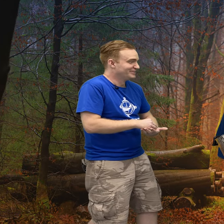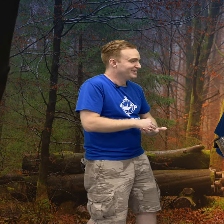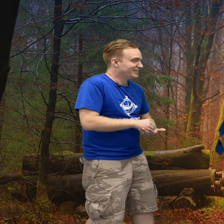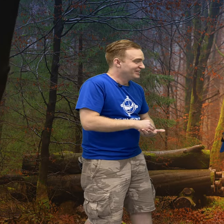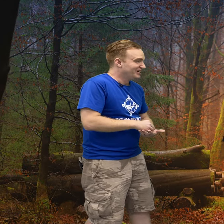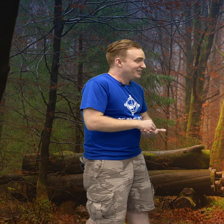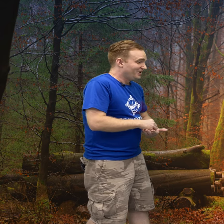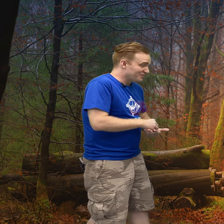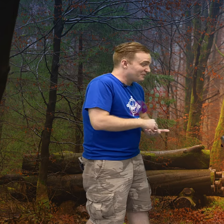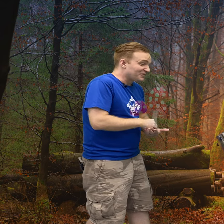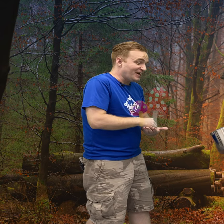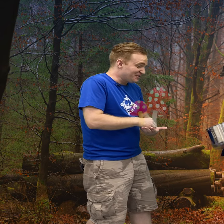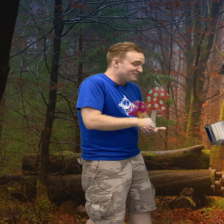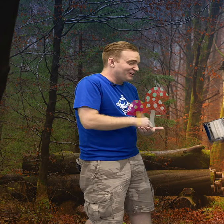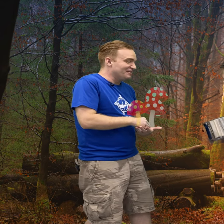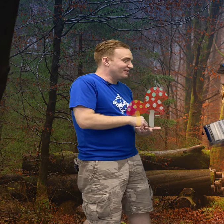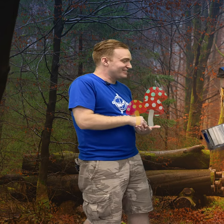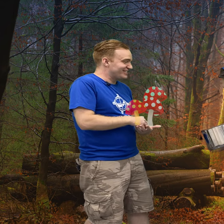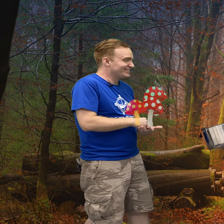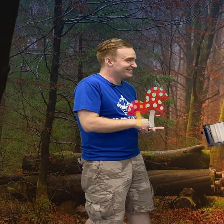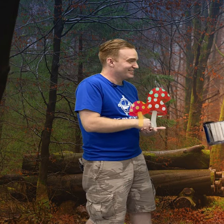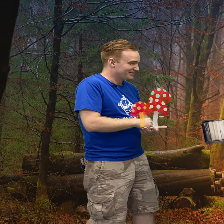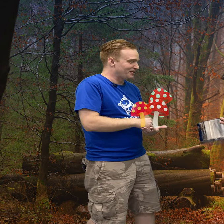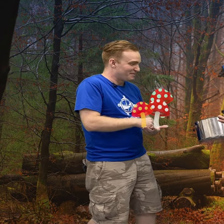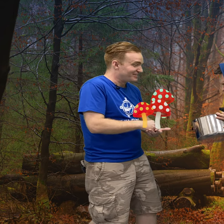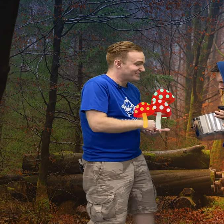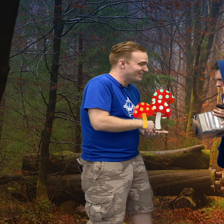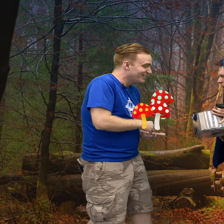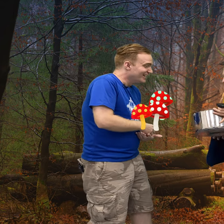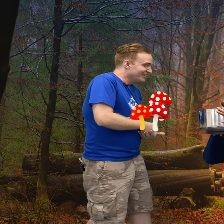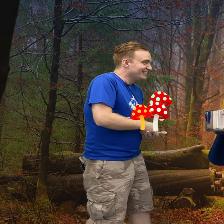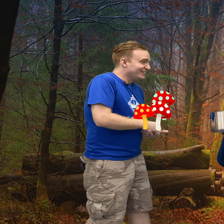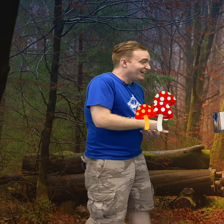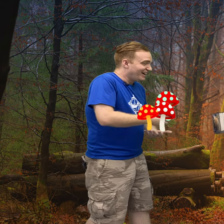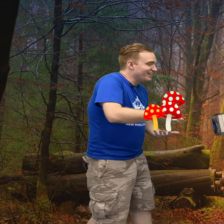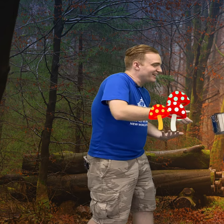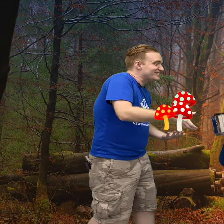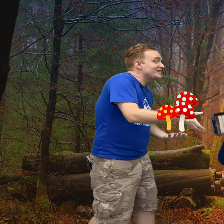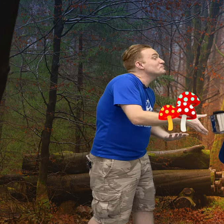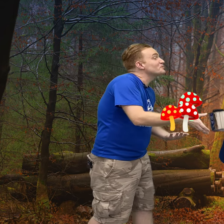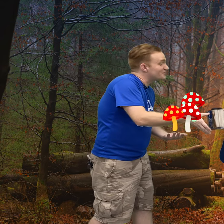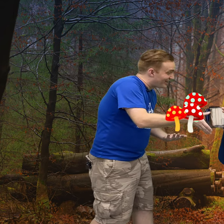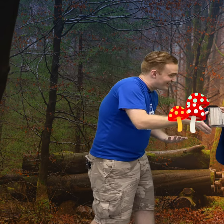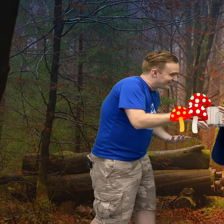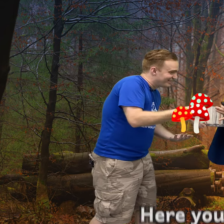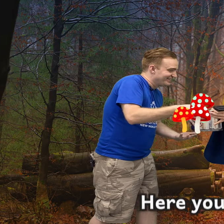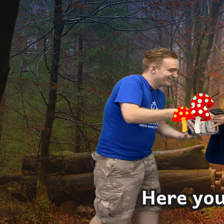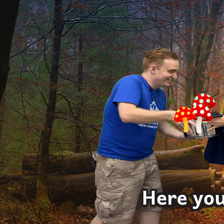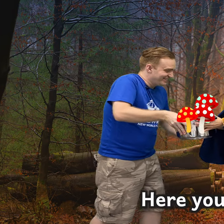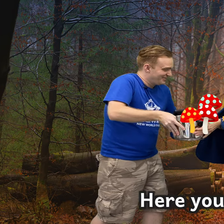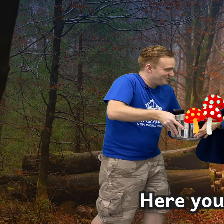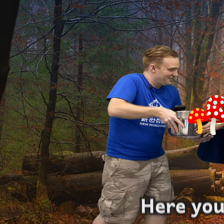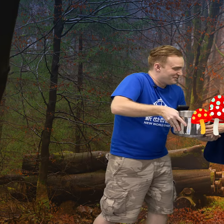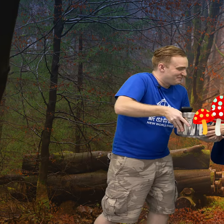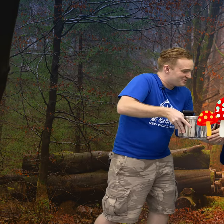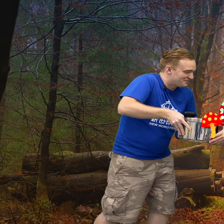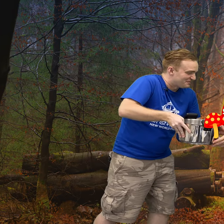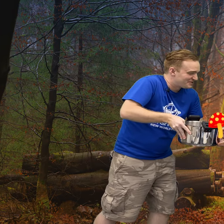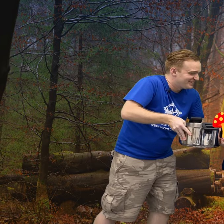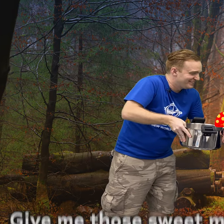Oh, well, thank you very much, Grandma Stare. I accept your trade. There you go. you mushrooms. me those